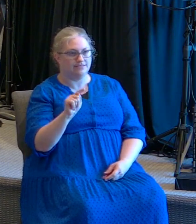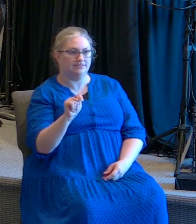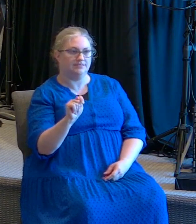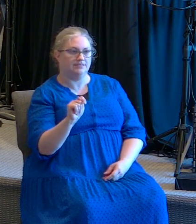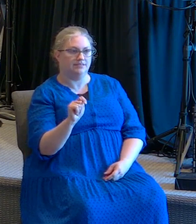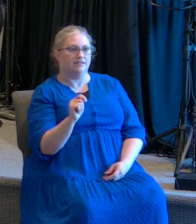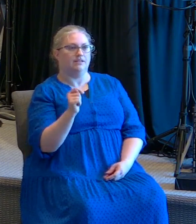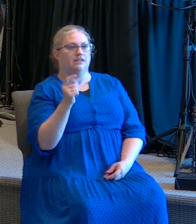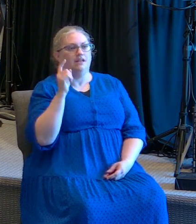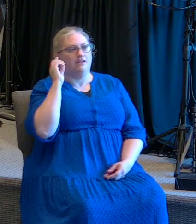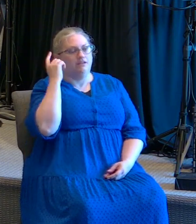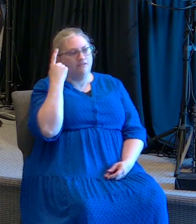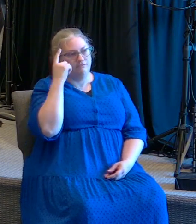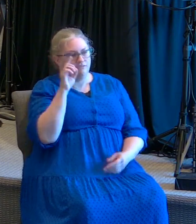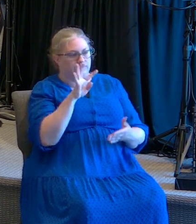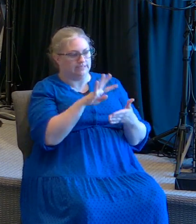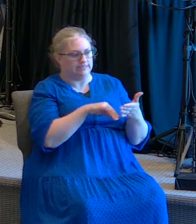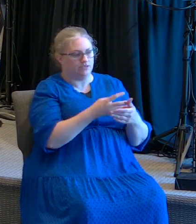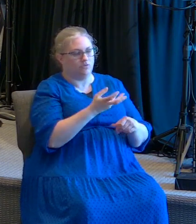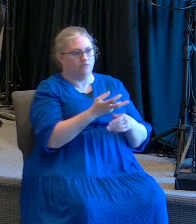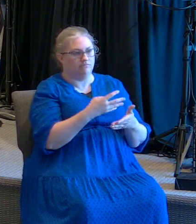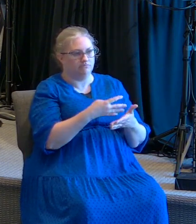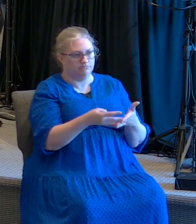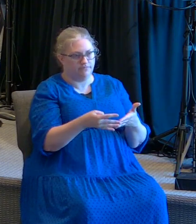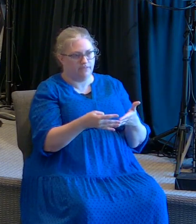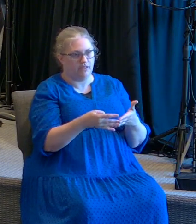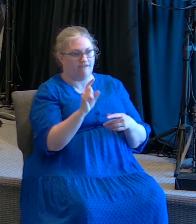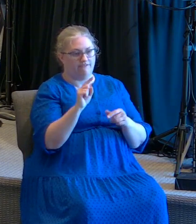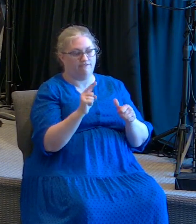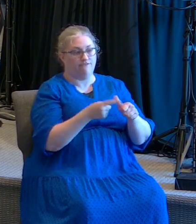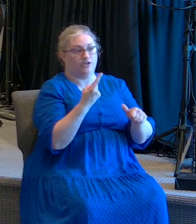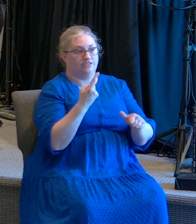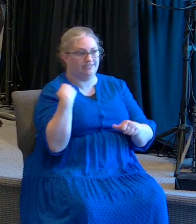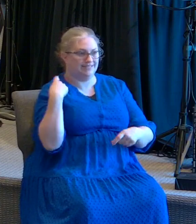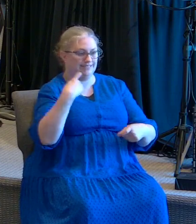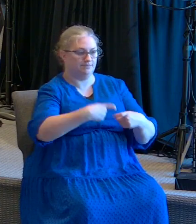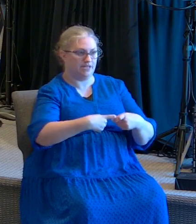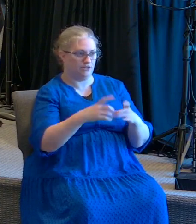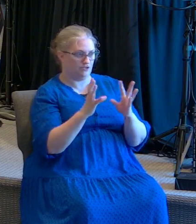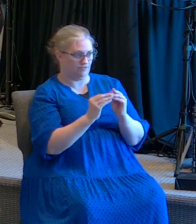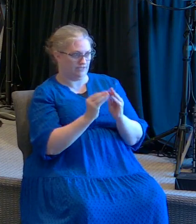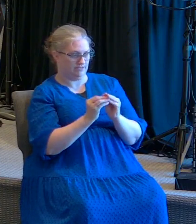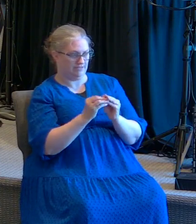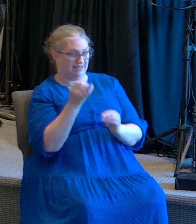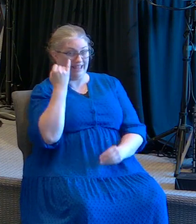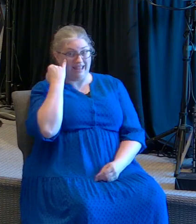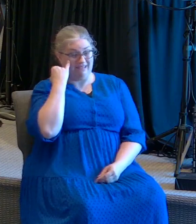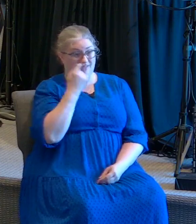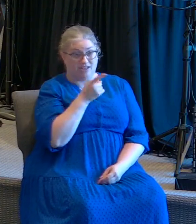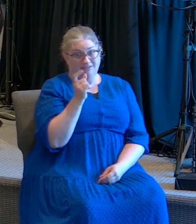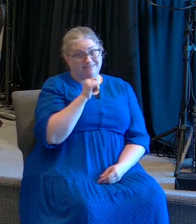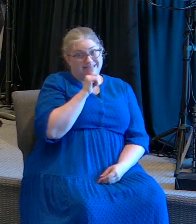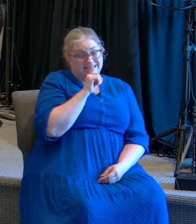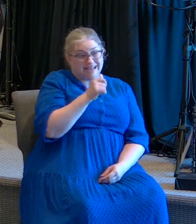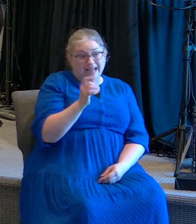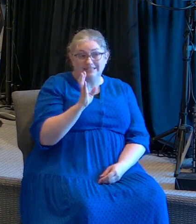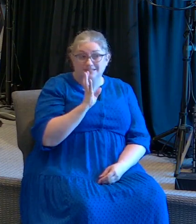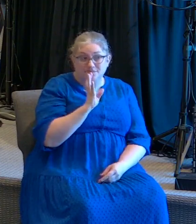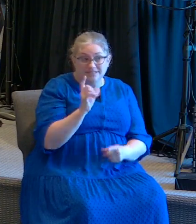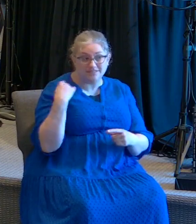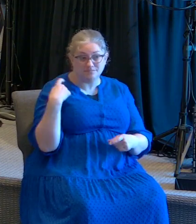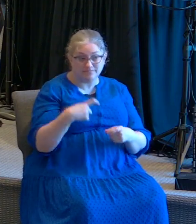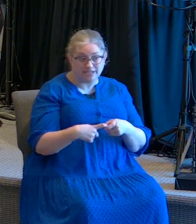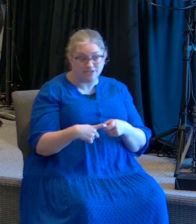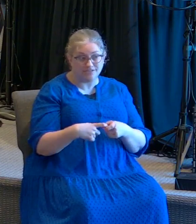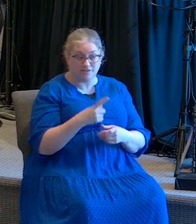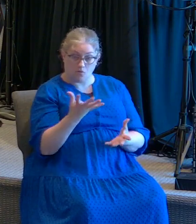And if you don't speak Spanish and want to go to that service, we do have